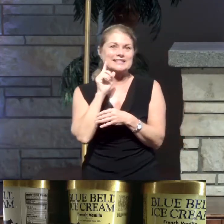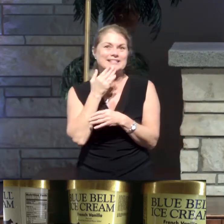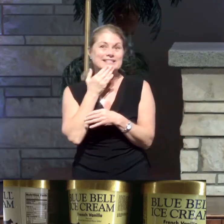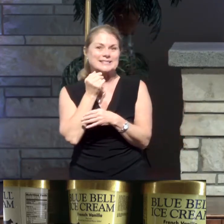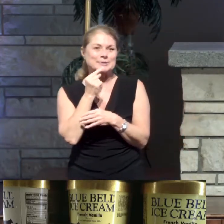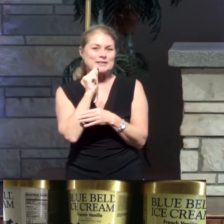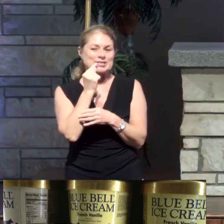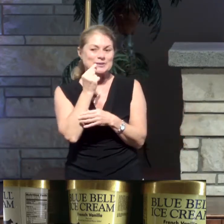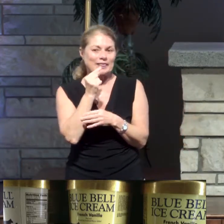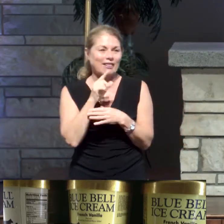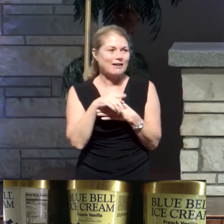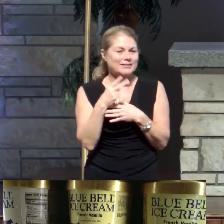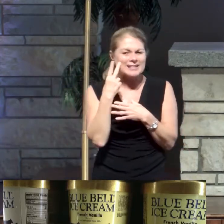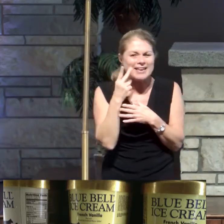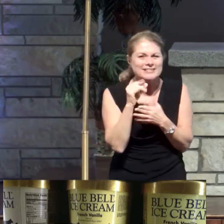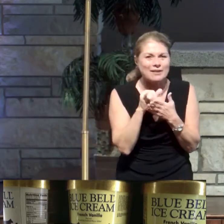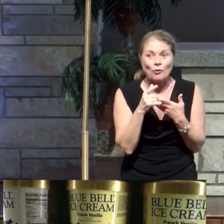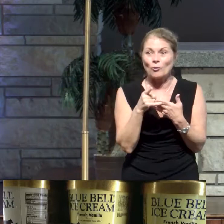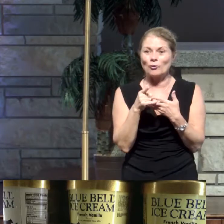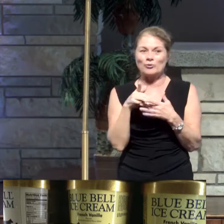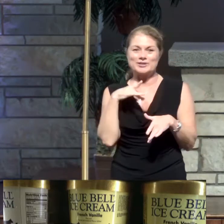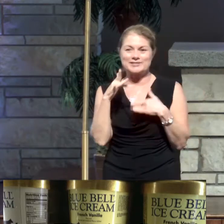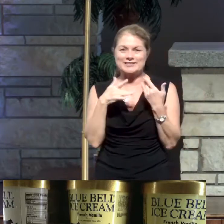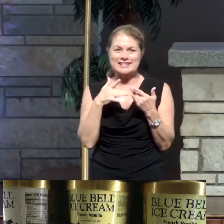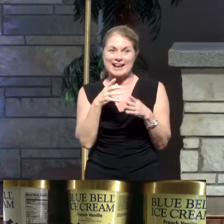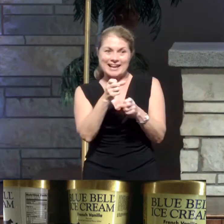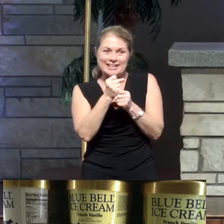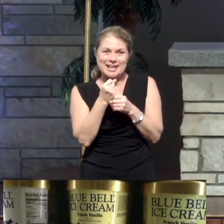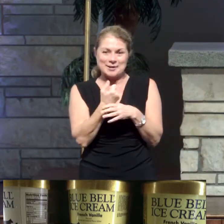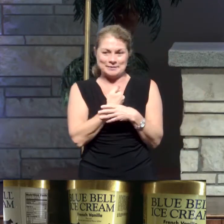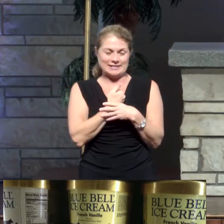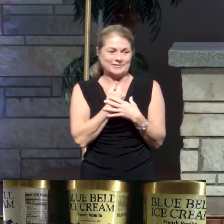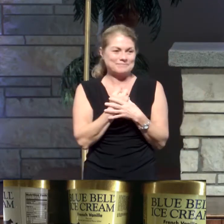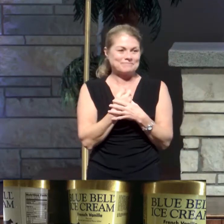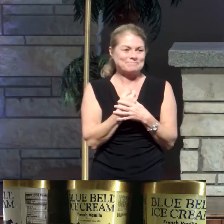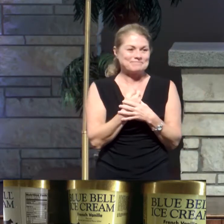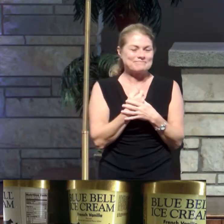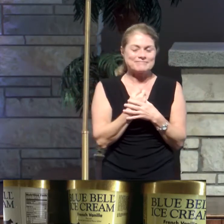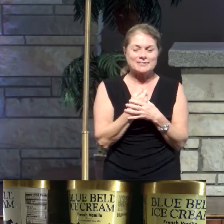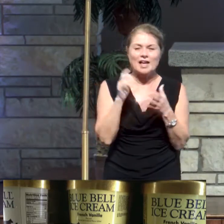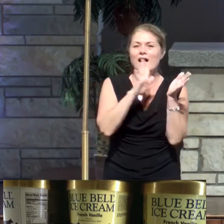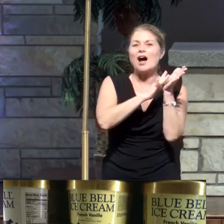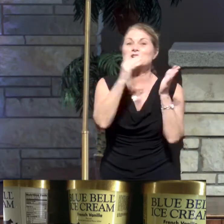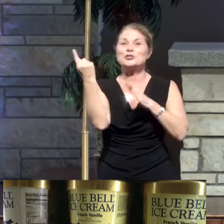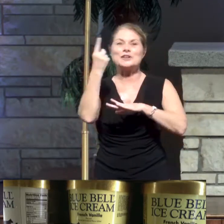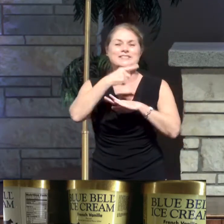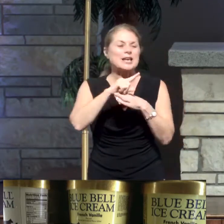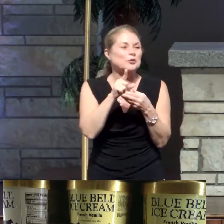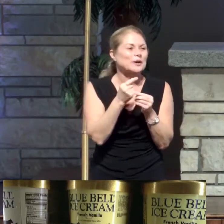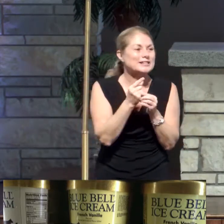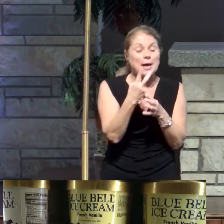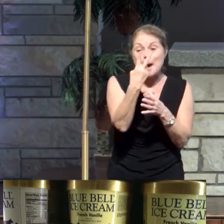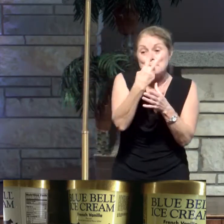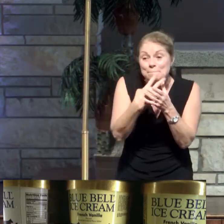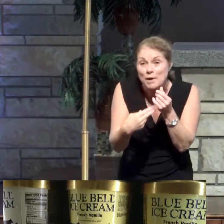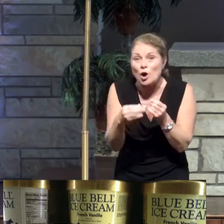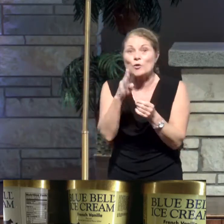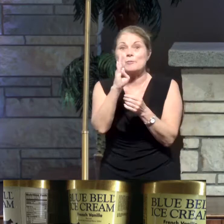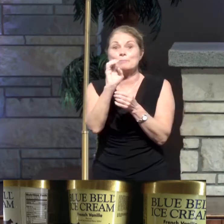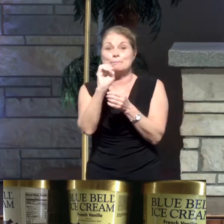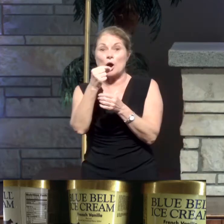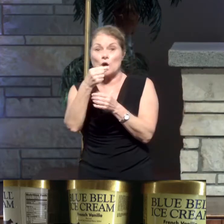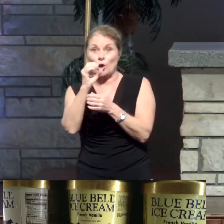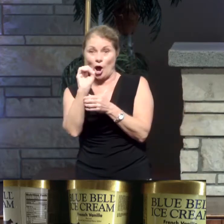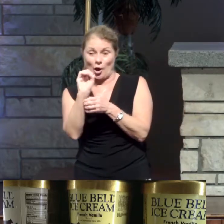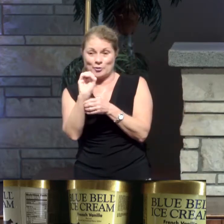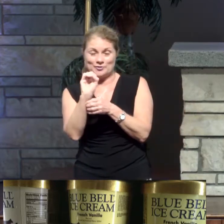BOGO, it's like, oh, I'm going to go get myself some. All right? And, I mean, a glorious day is when it's Little Debbie's and ice cream. They've both got BOGO.